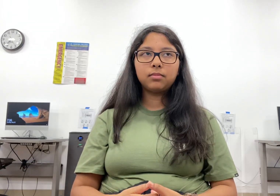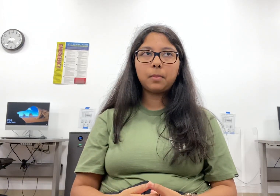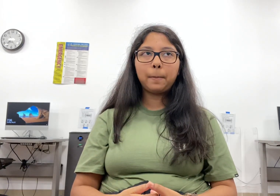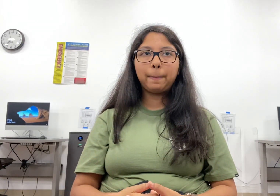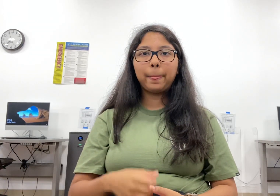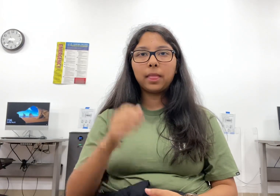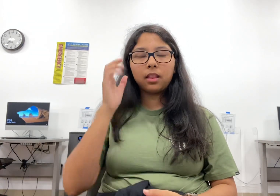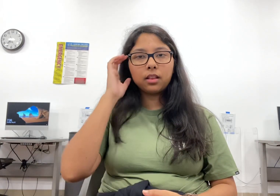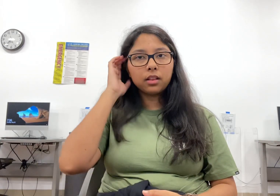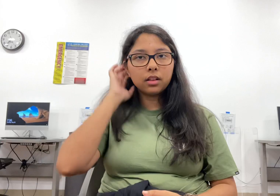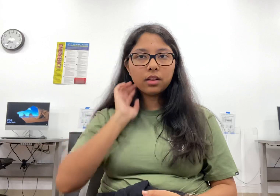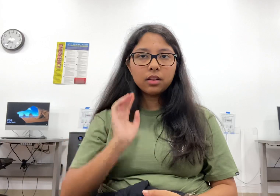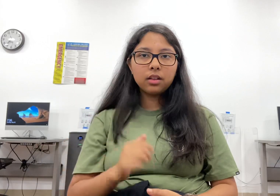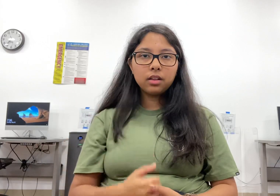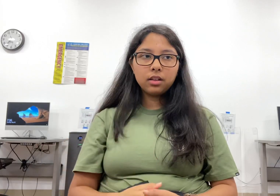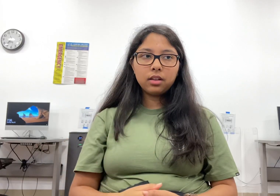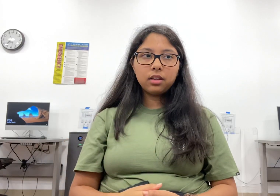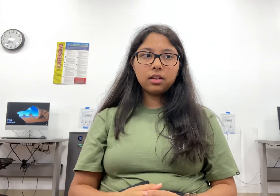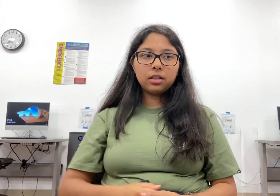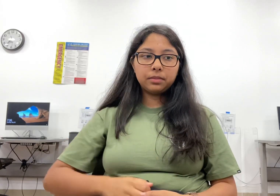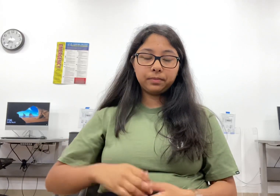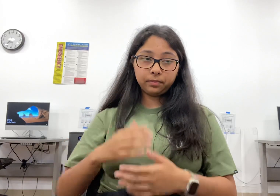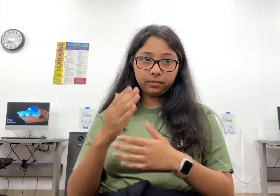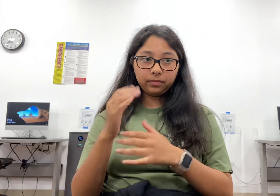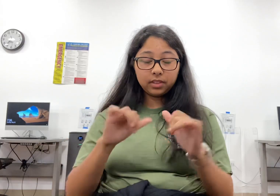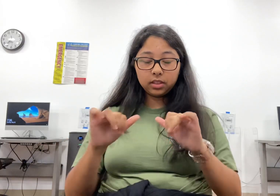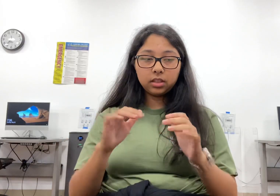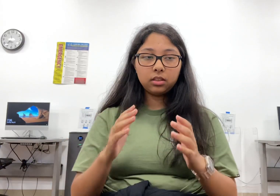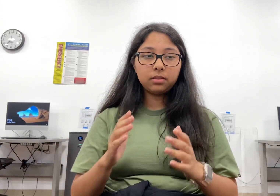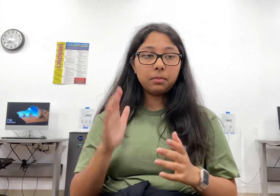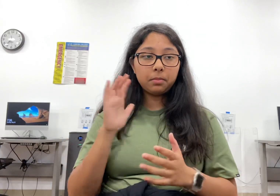longer than anywhere else in North America.